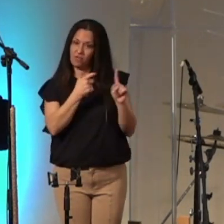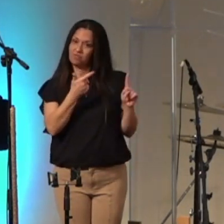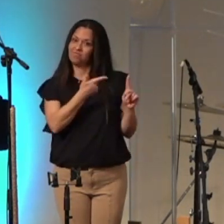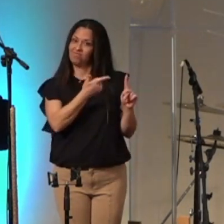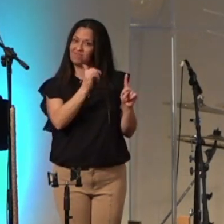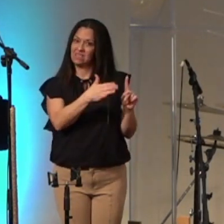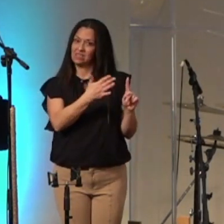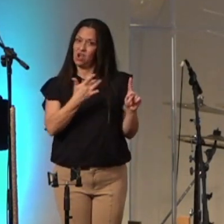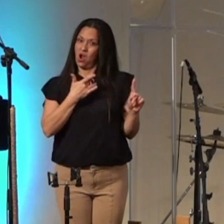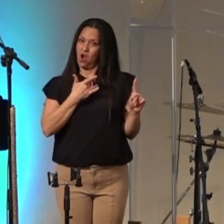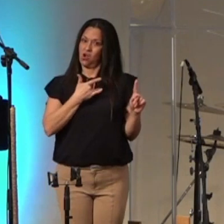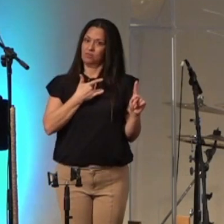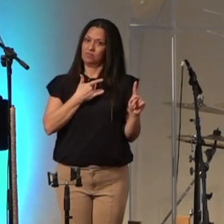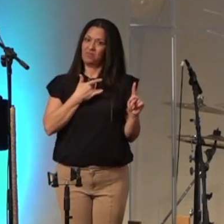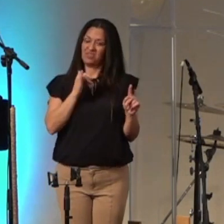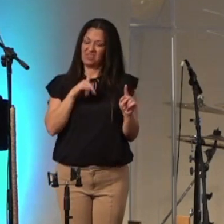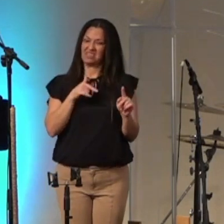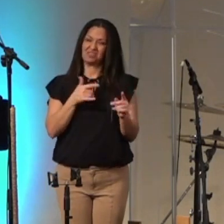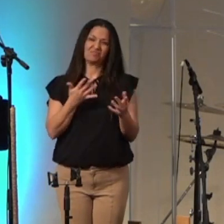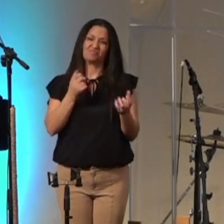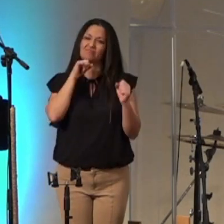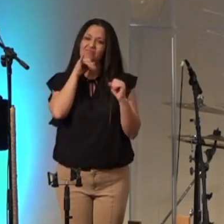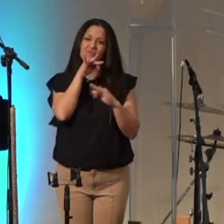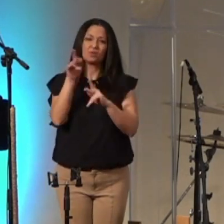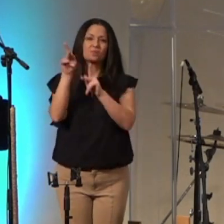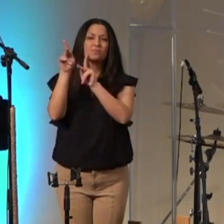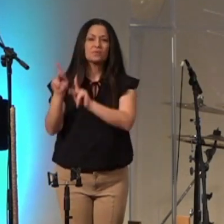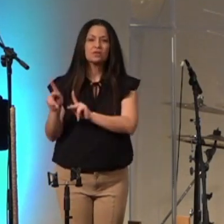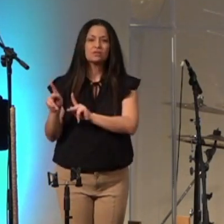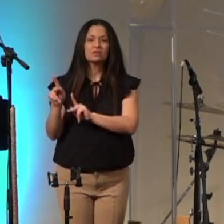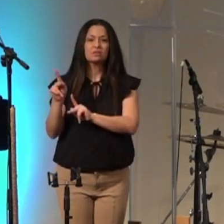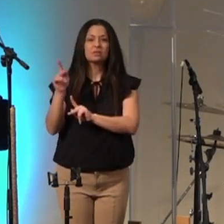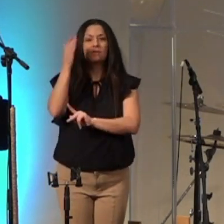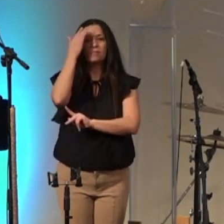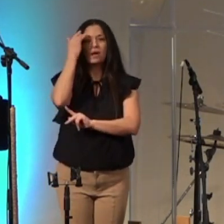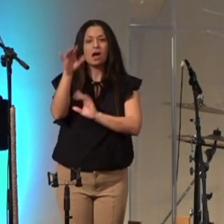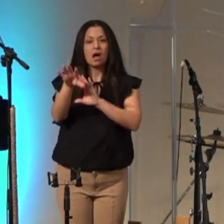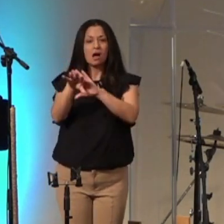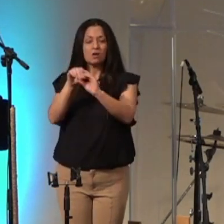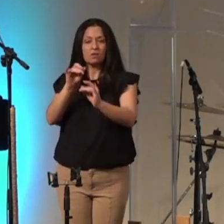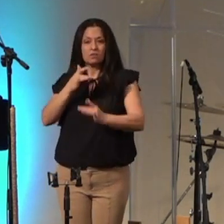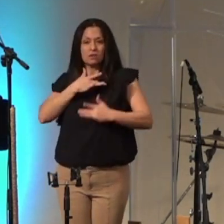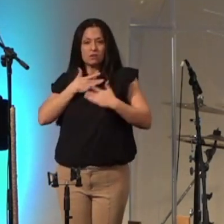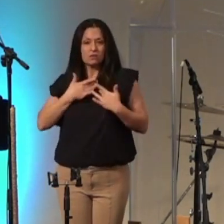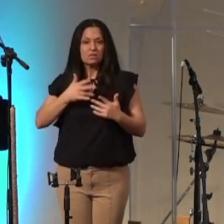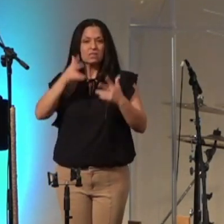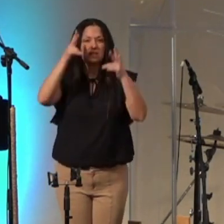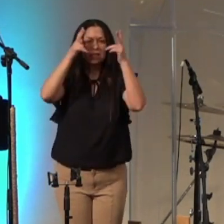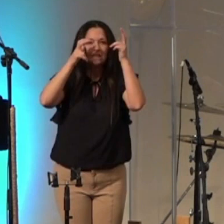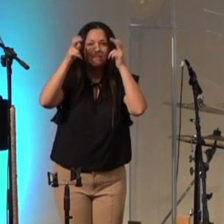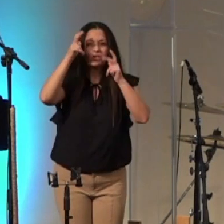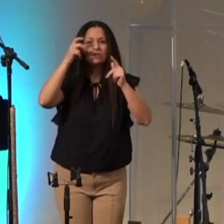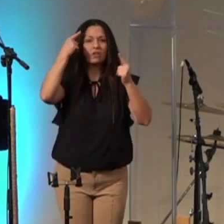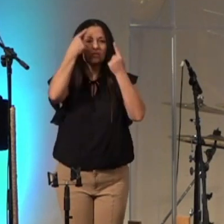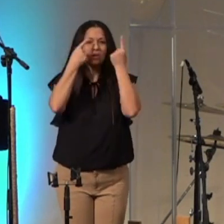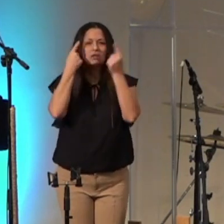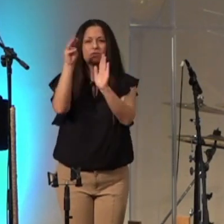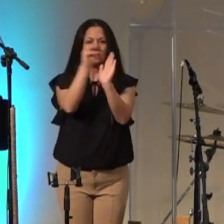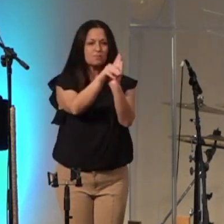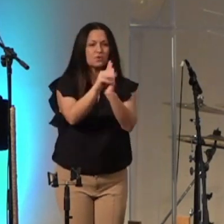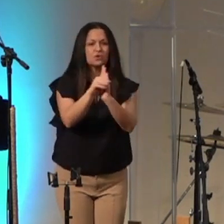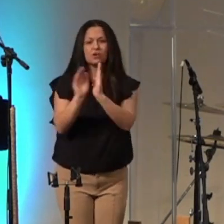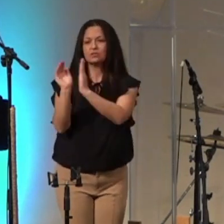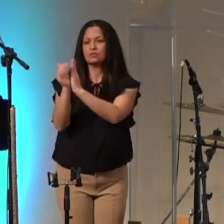and this defiles a person for out of the heart come evil thoughts murder adultery